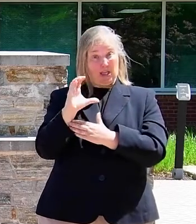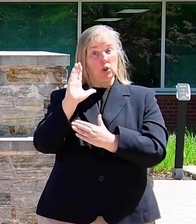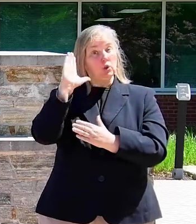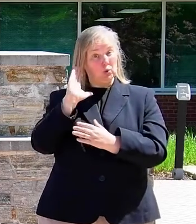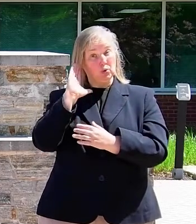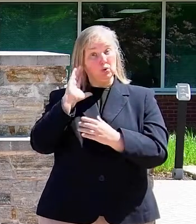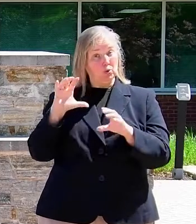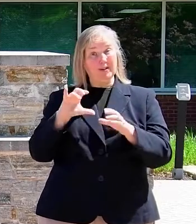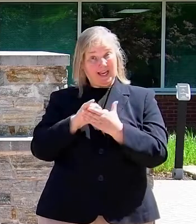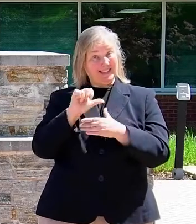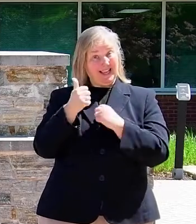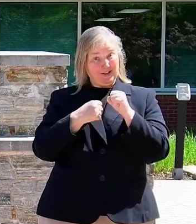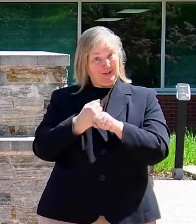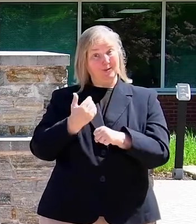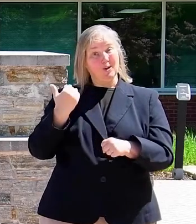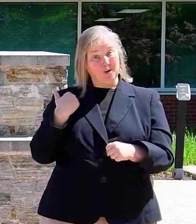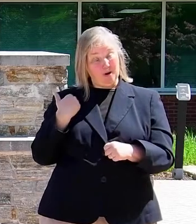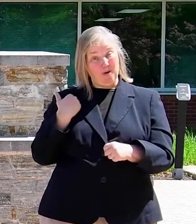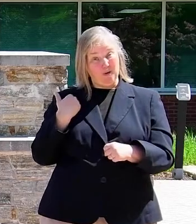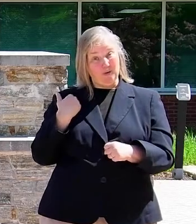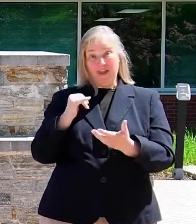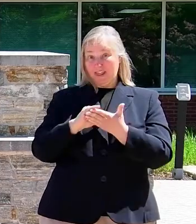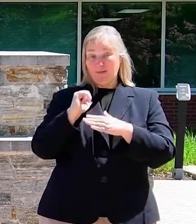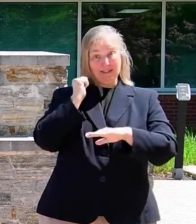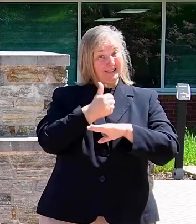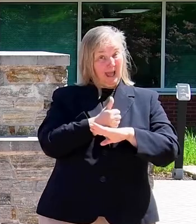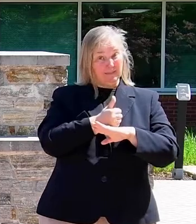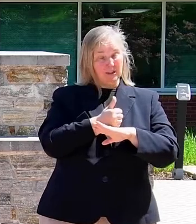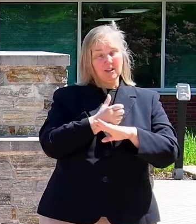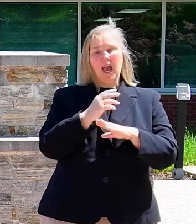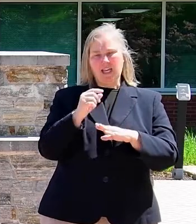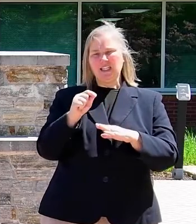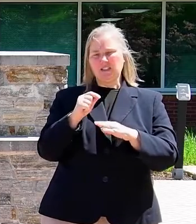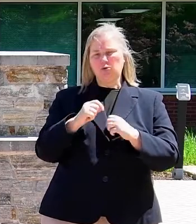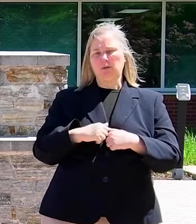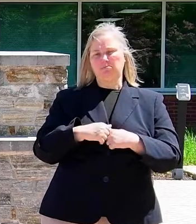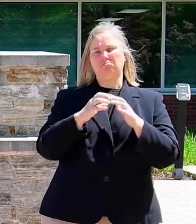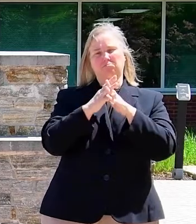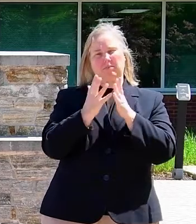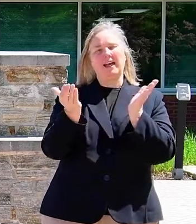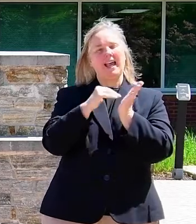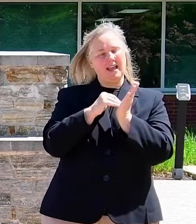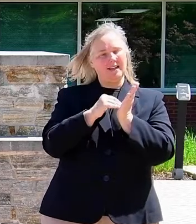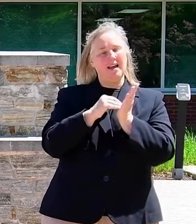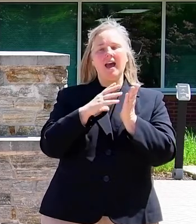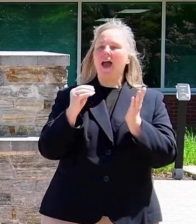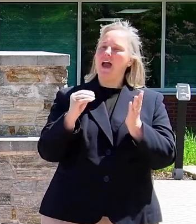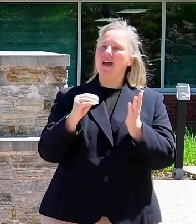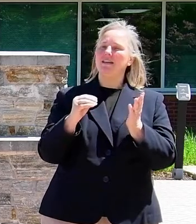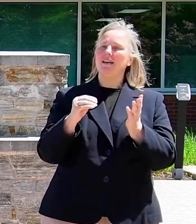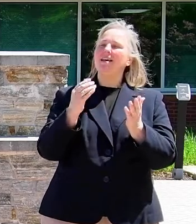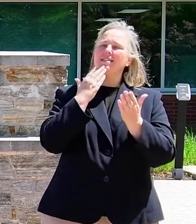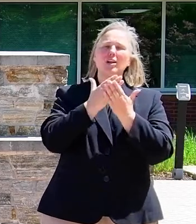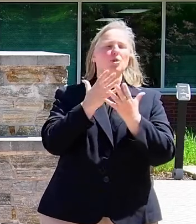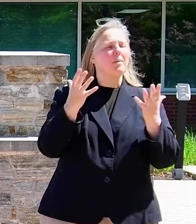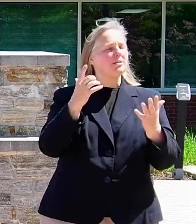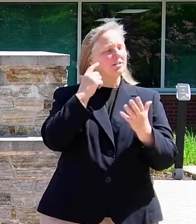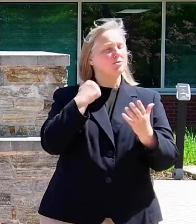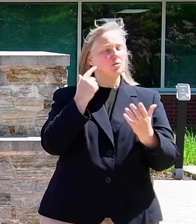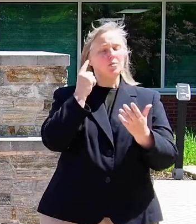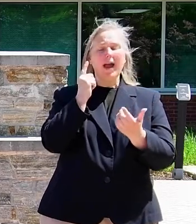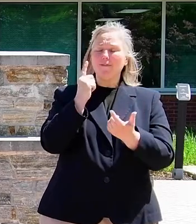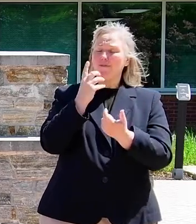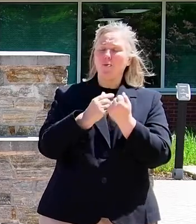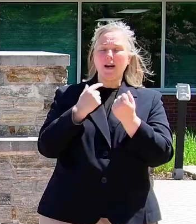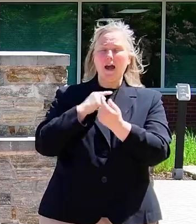to do this 10 years ago. It was established and it needs to be established again. And thank you so much for everyone that I've met on this journey.